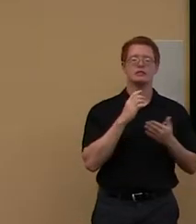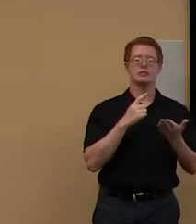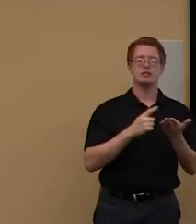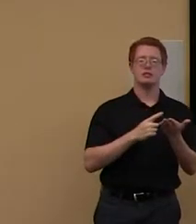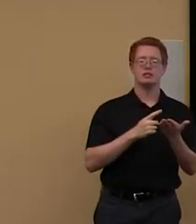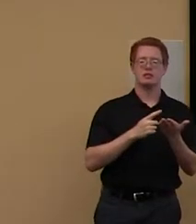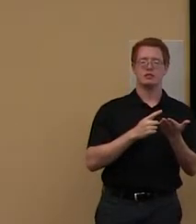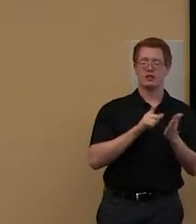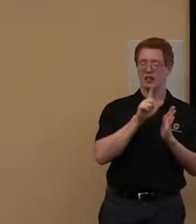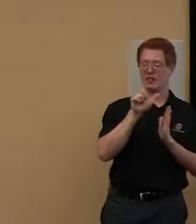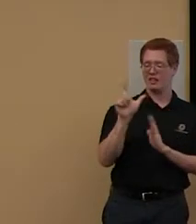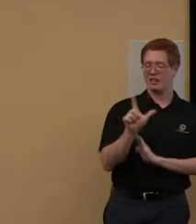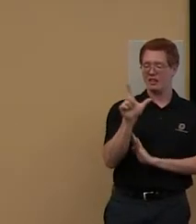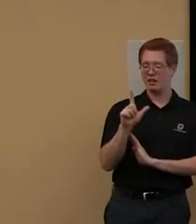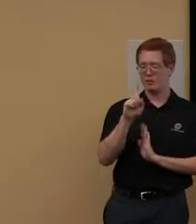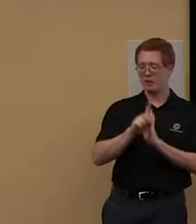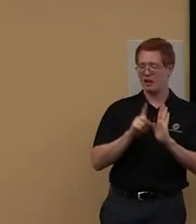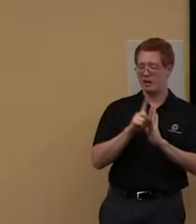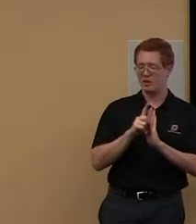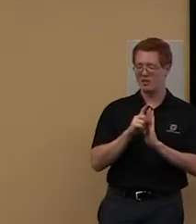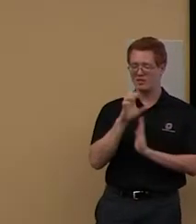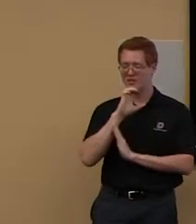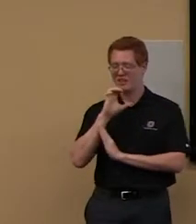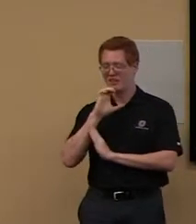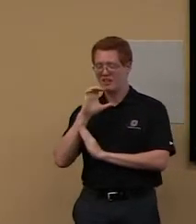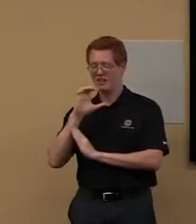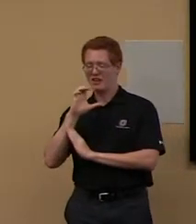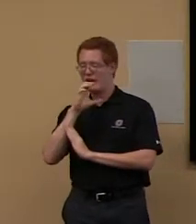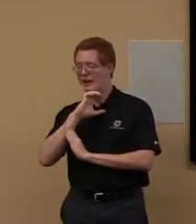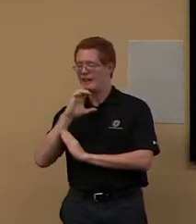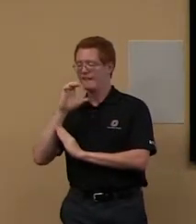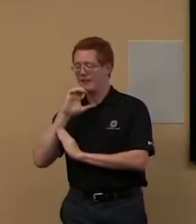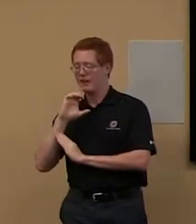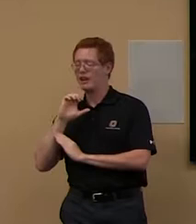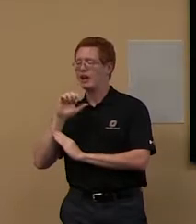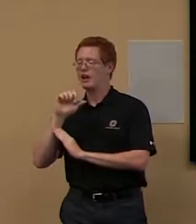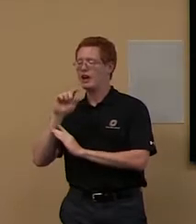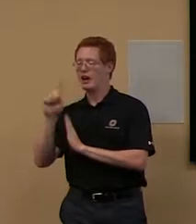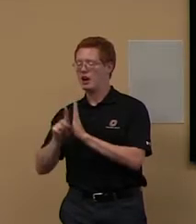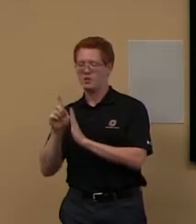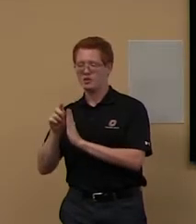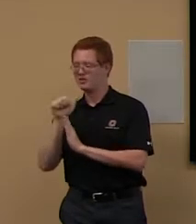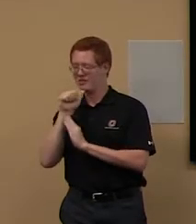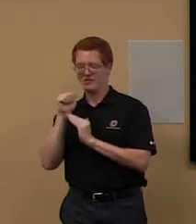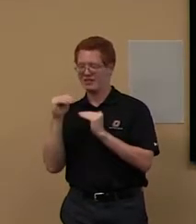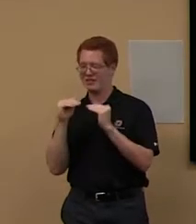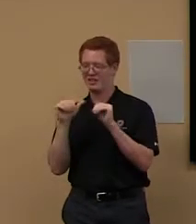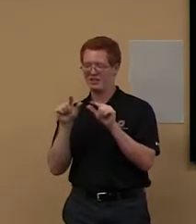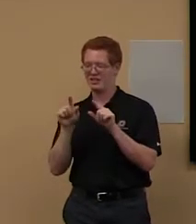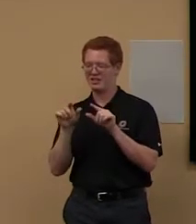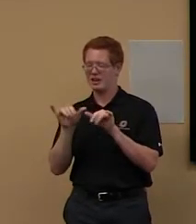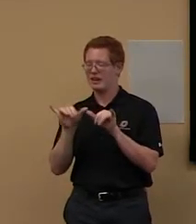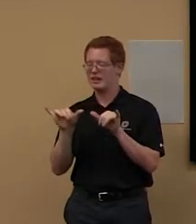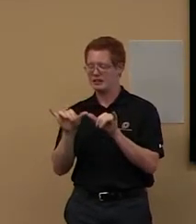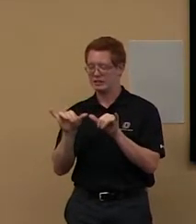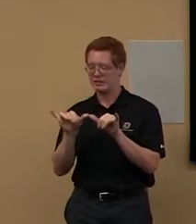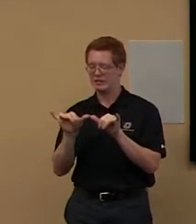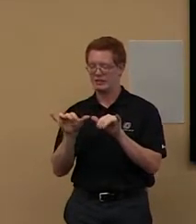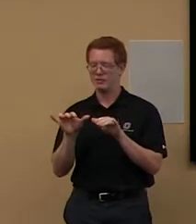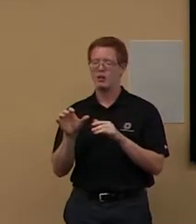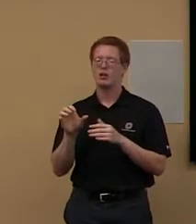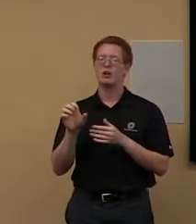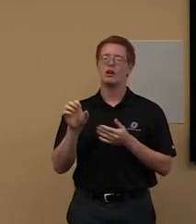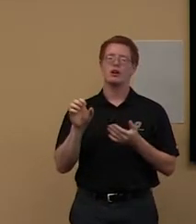So, so just kind of be aware of that. Though I have seen people do things like call for